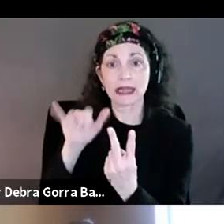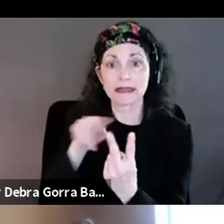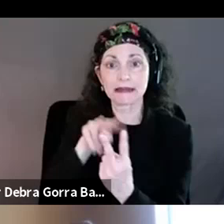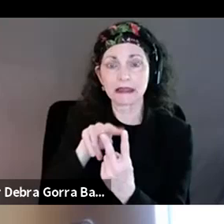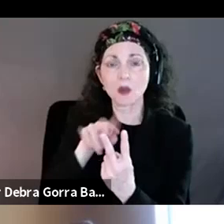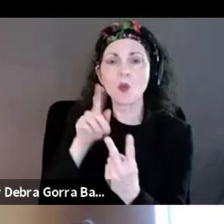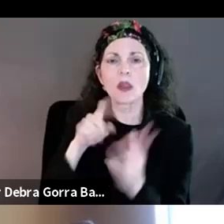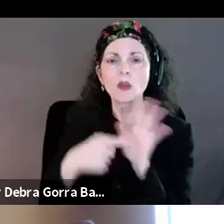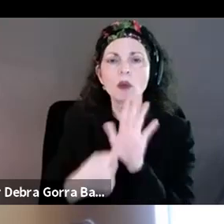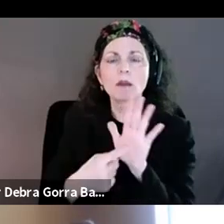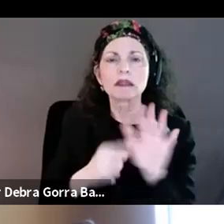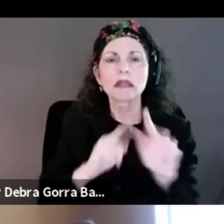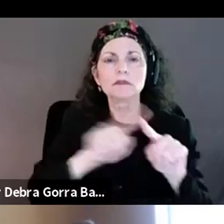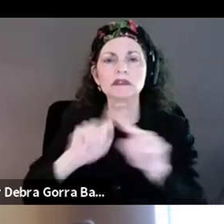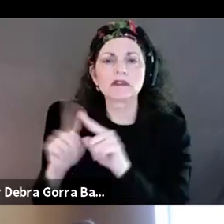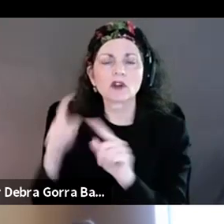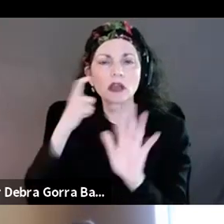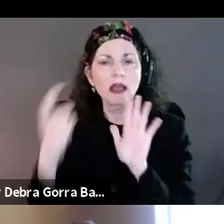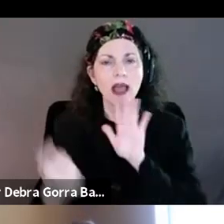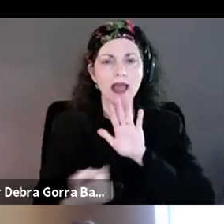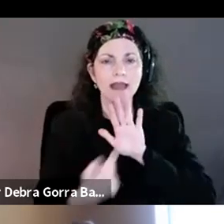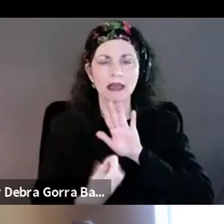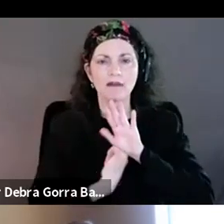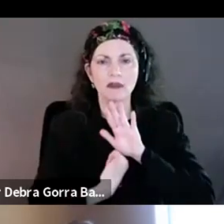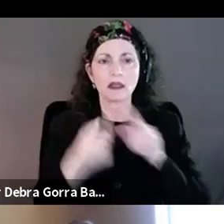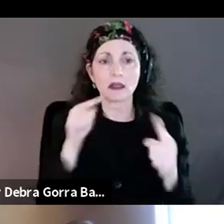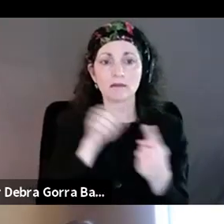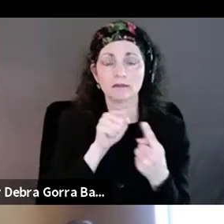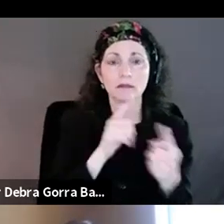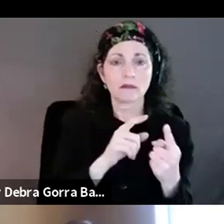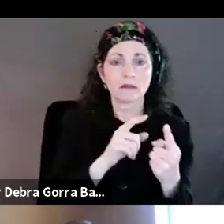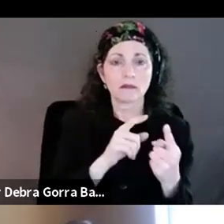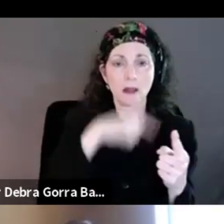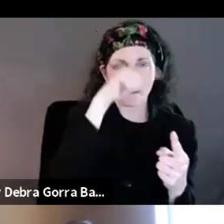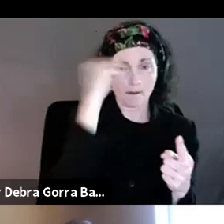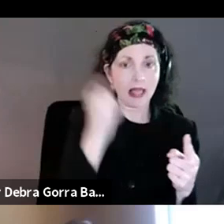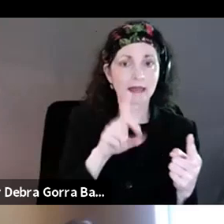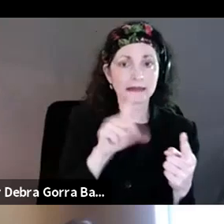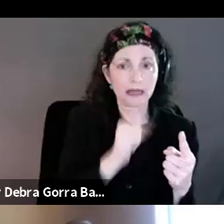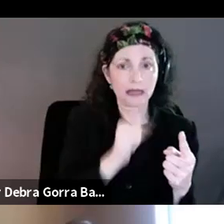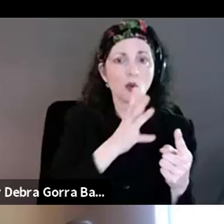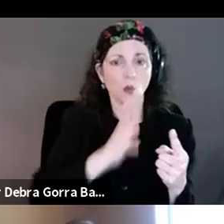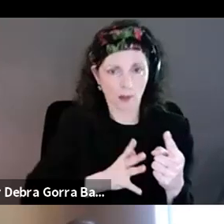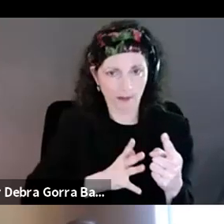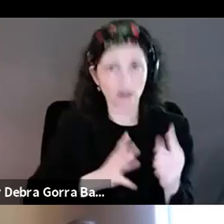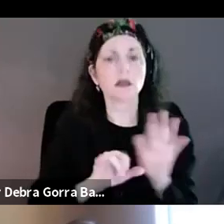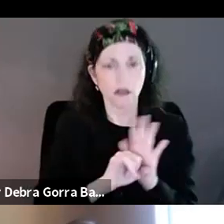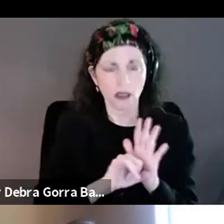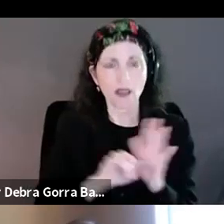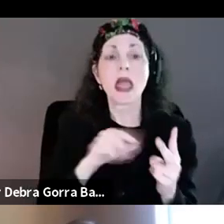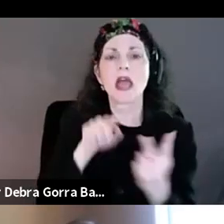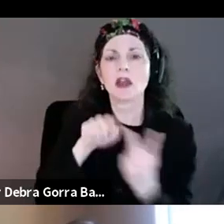So me as a black disabled woman, her as a queer, um, uh, biracial, um,